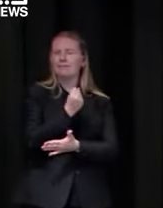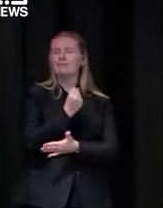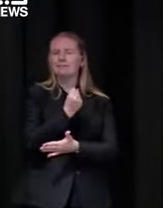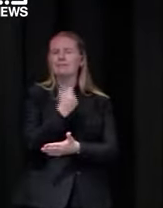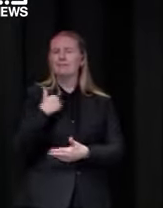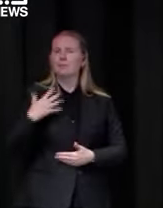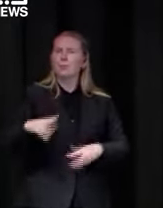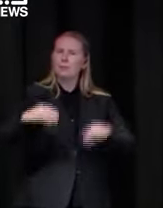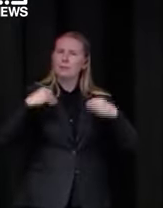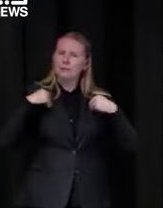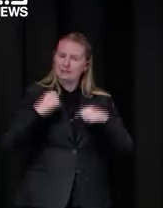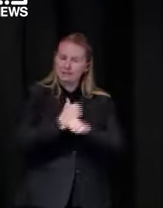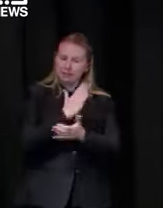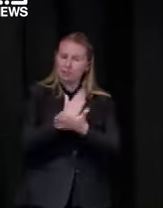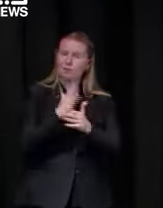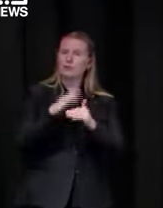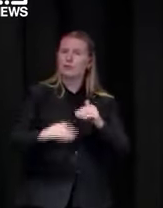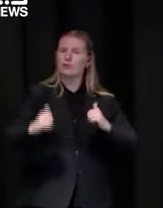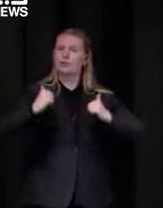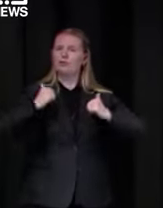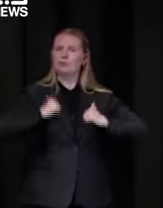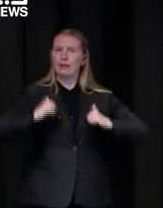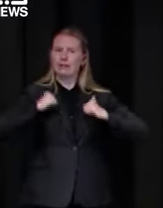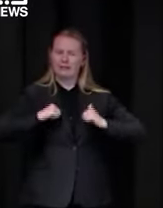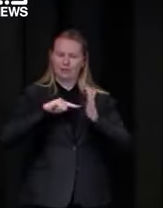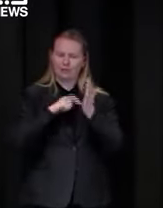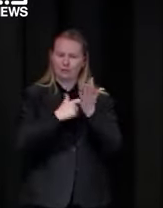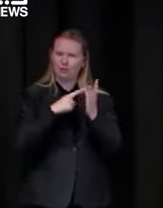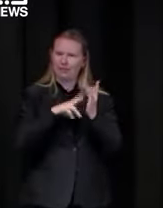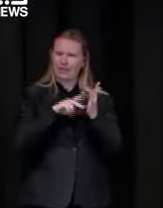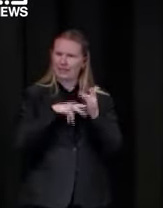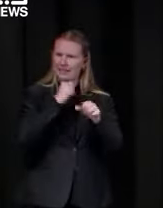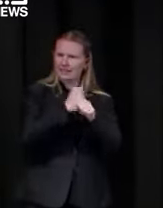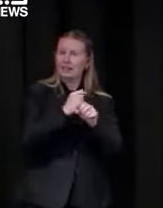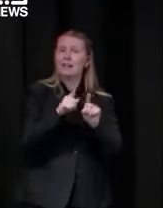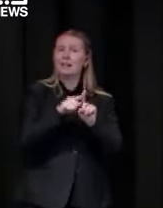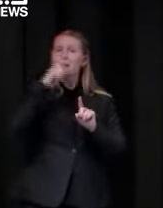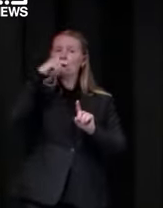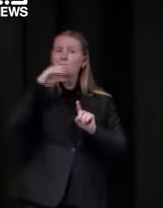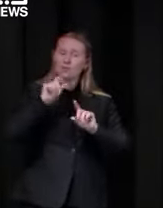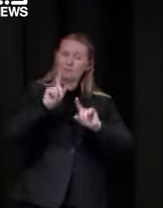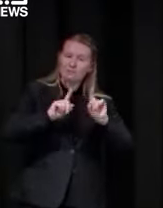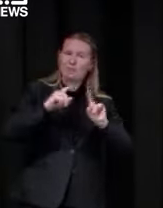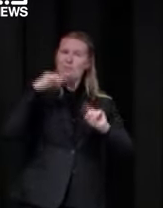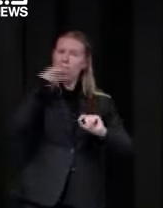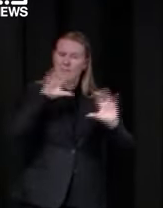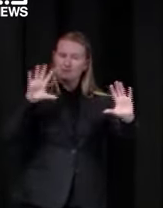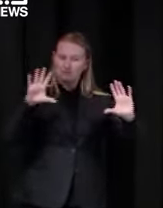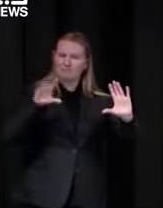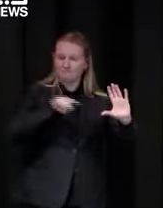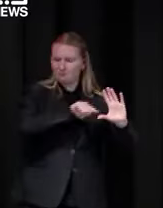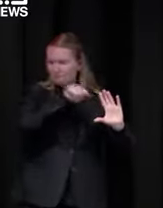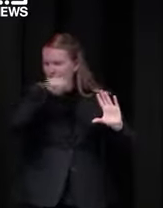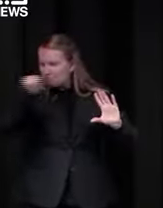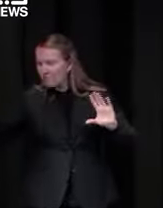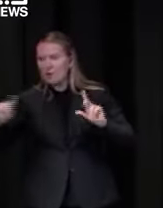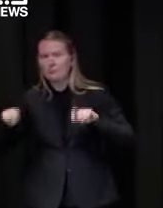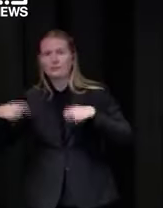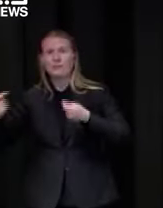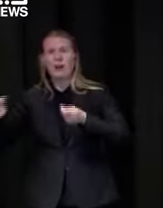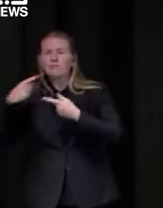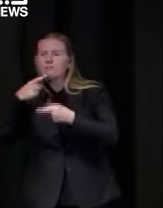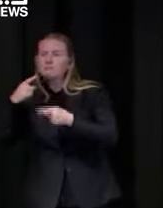careful about training facilities we've seen trainers from metro melbourne move into some regional centers to provide training and in doing so